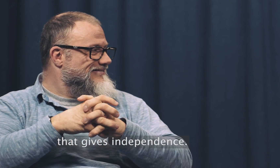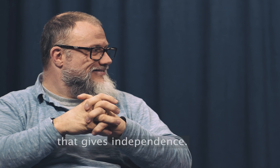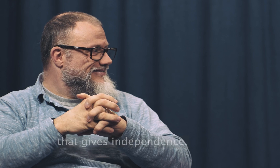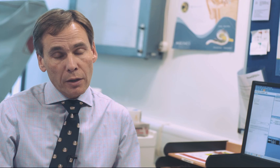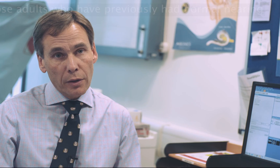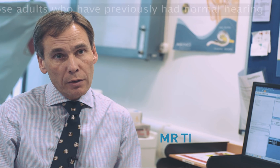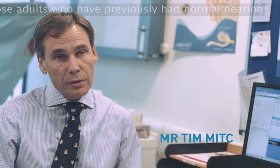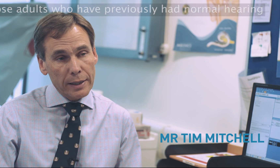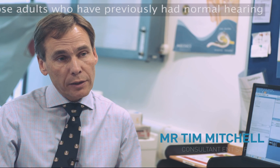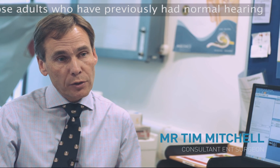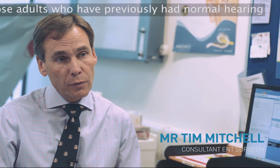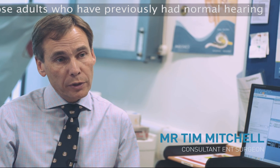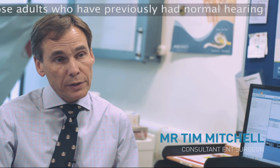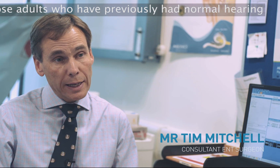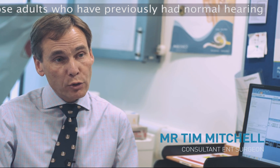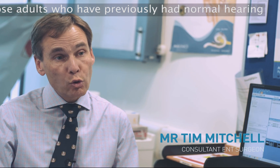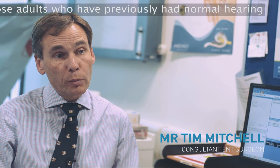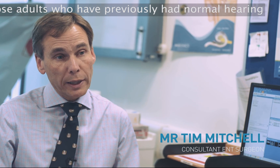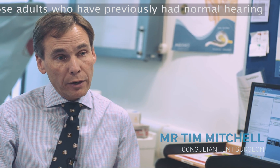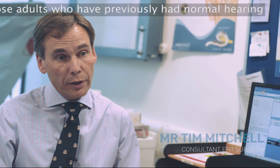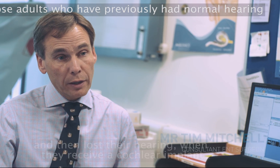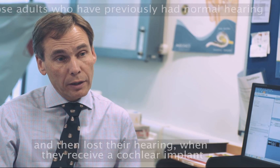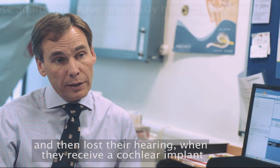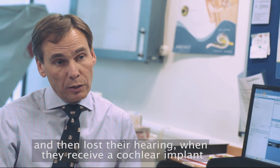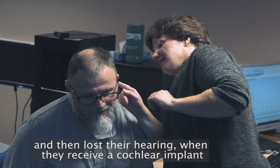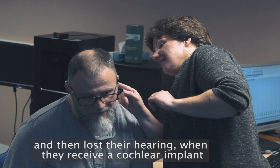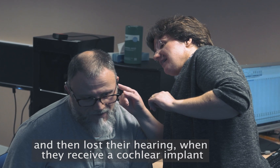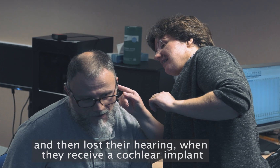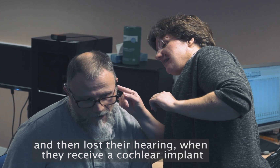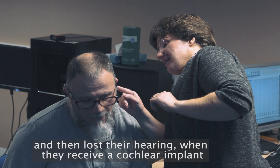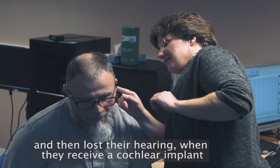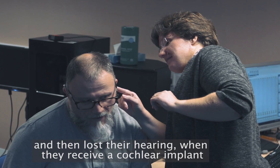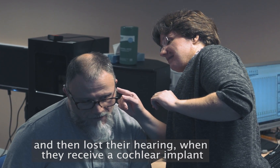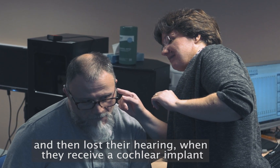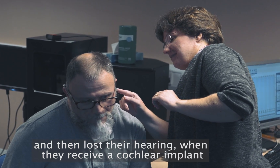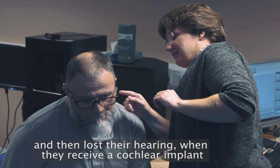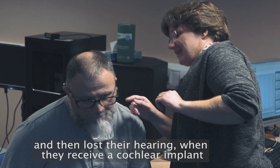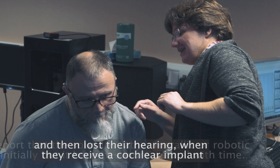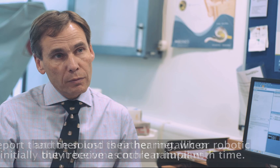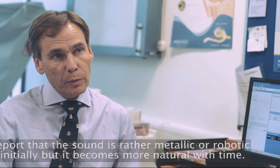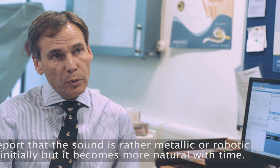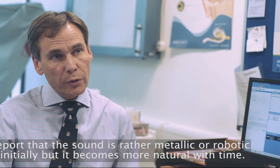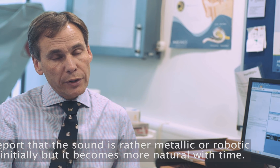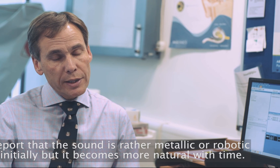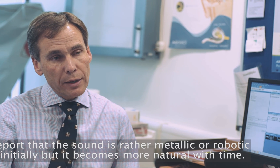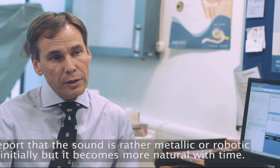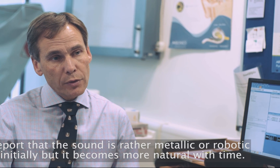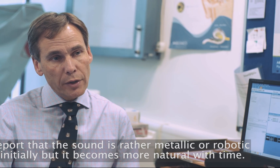those adults who have previously had normal hearing and then lost their hearing when they receive a cochlear implant report that the sound is rather